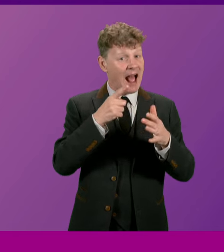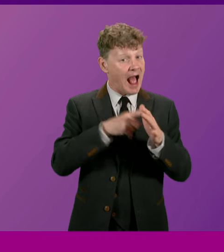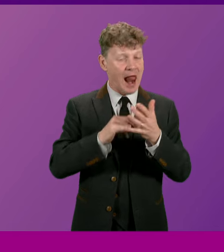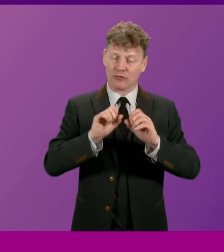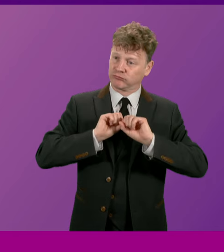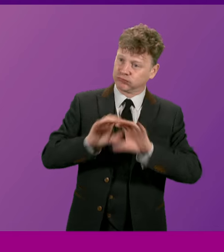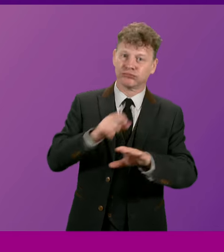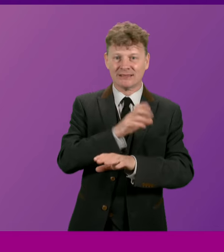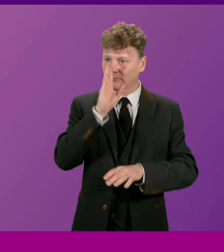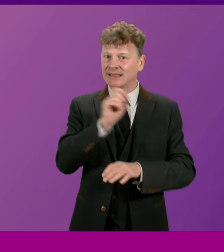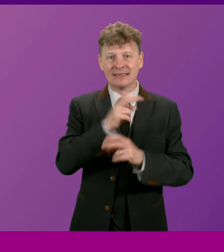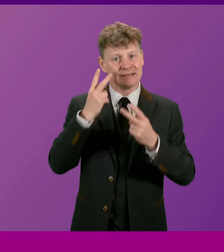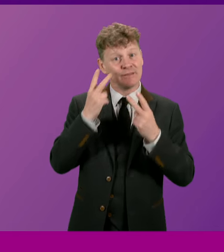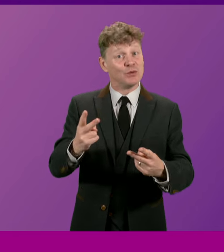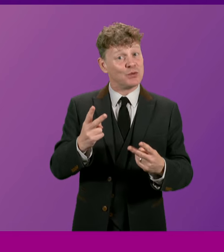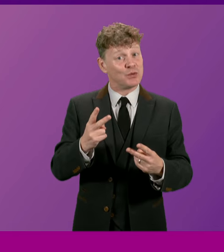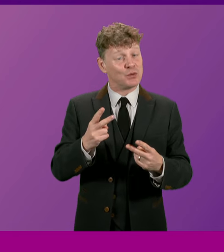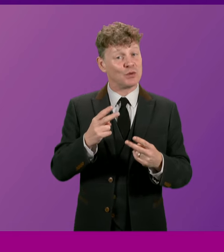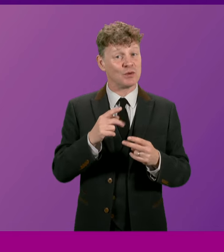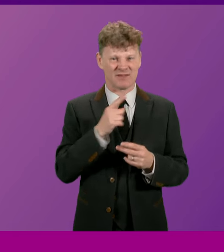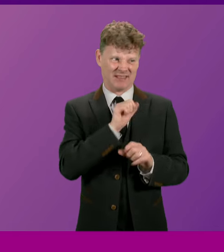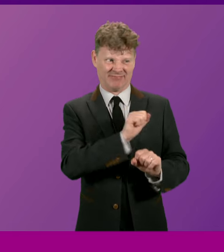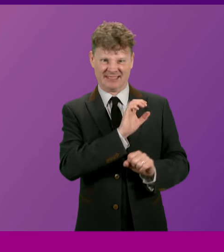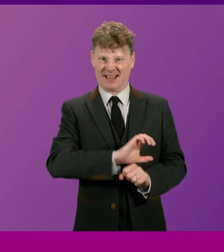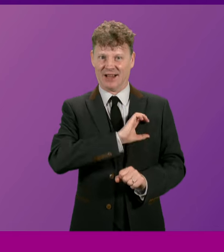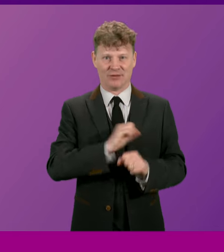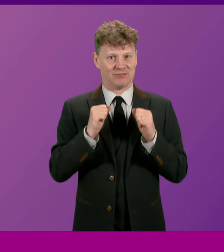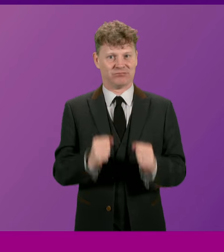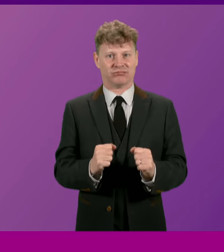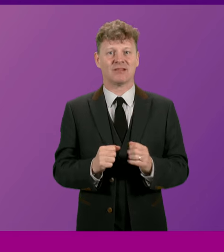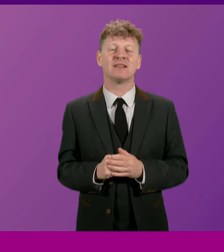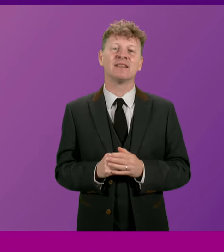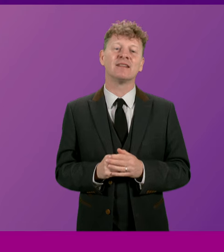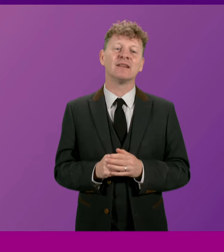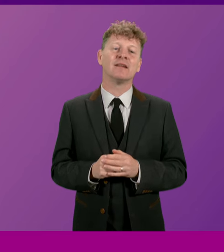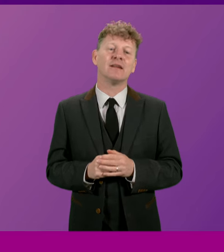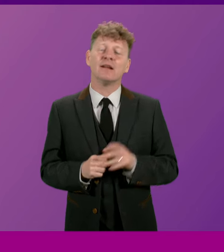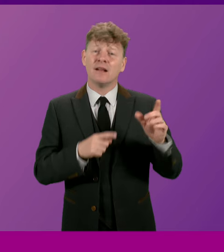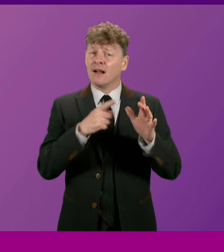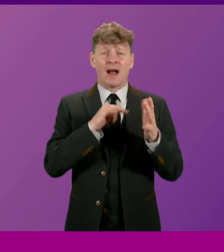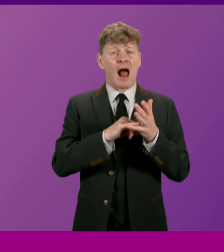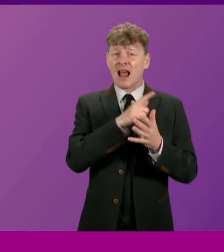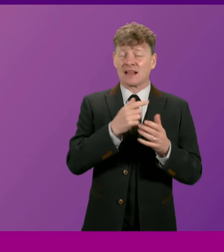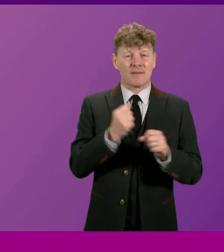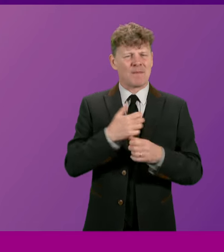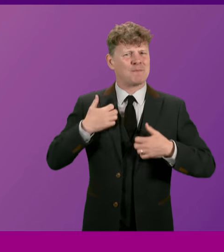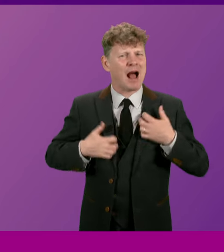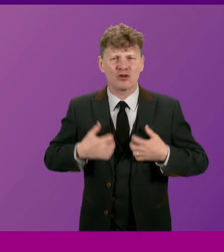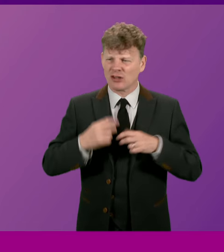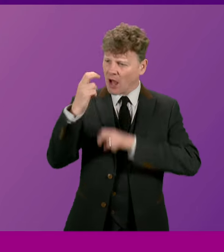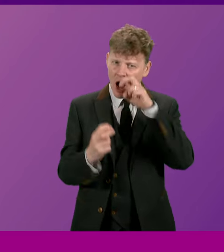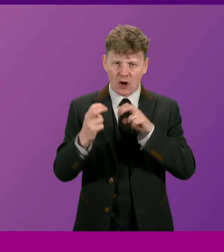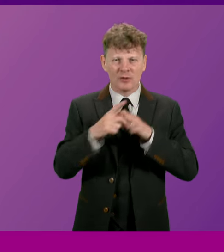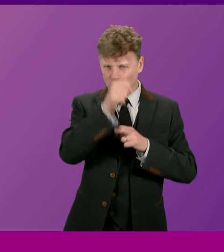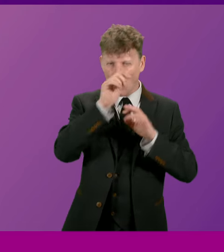with that, as I said, characteristic confidence. Alex was always made passionate arguments and he knew how to get